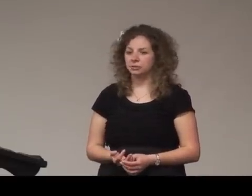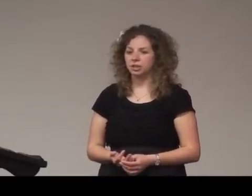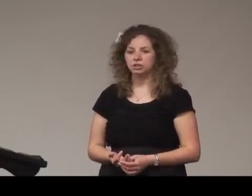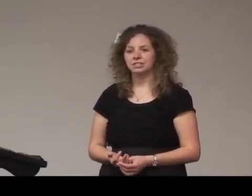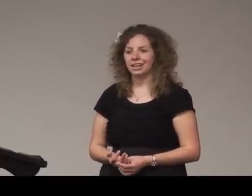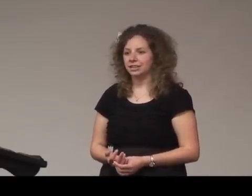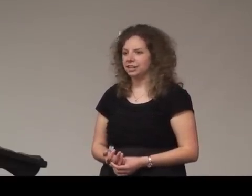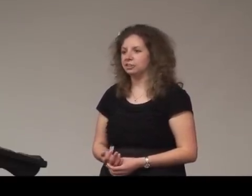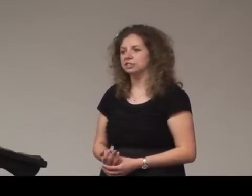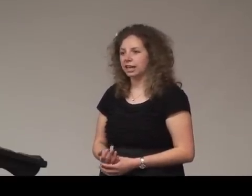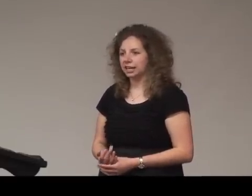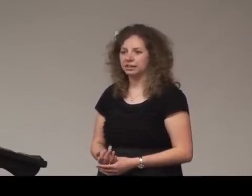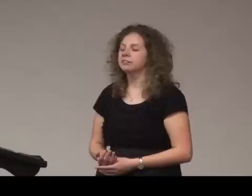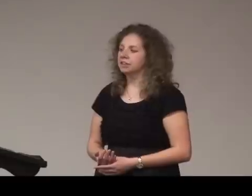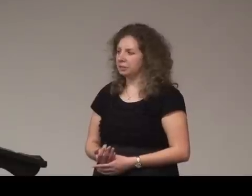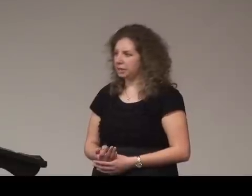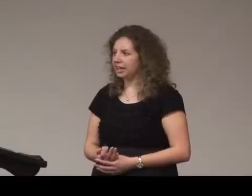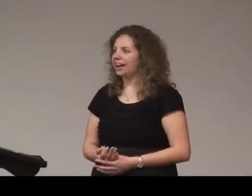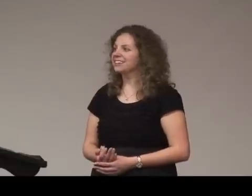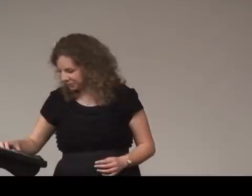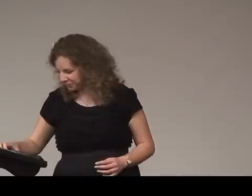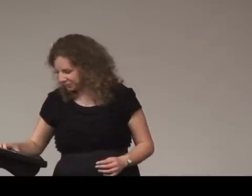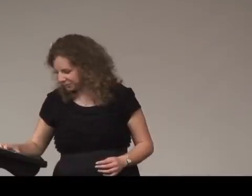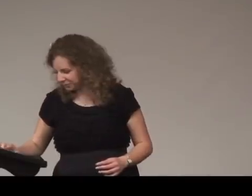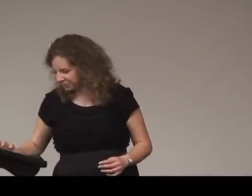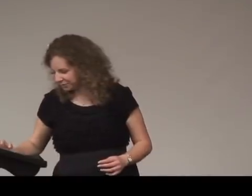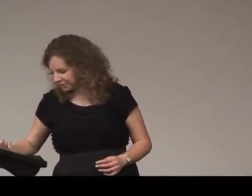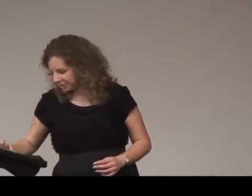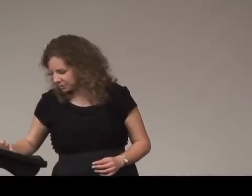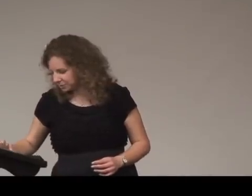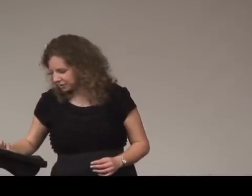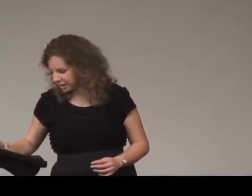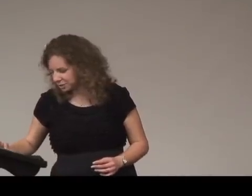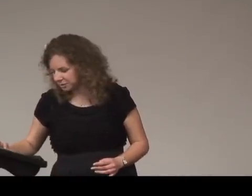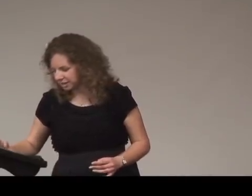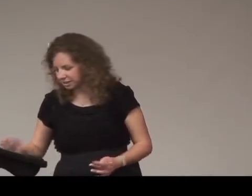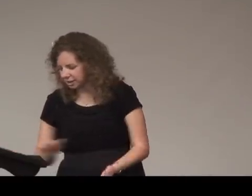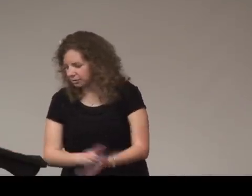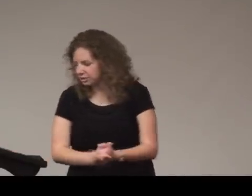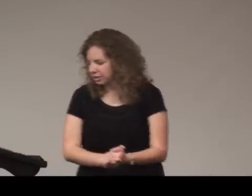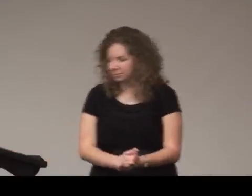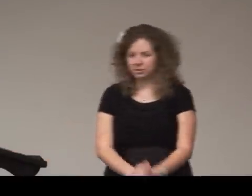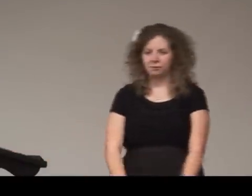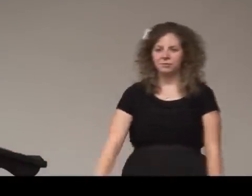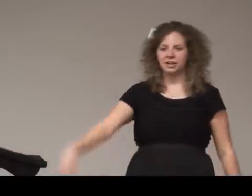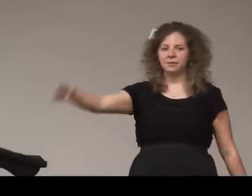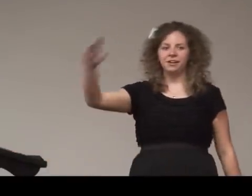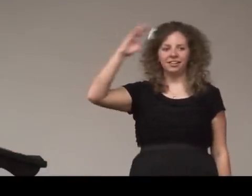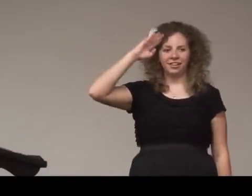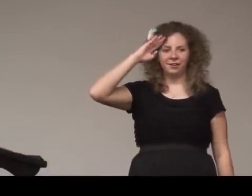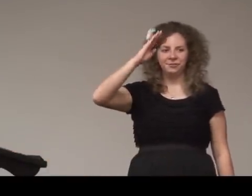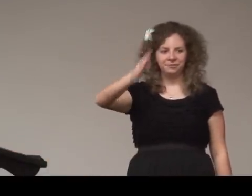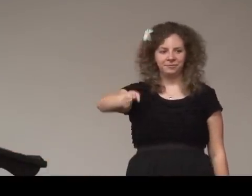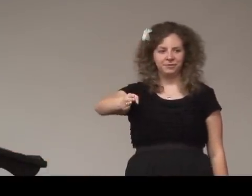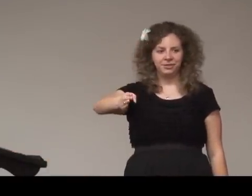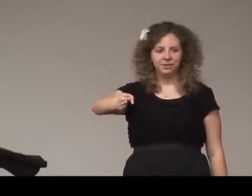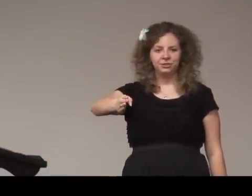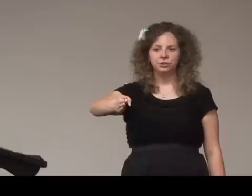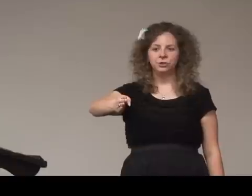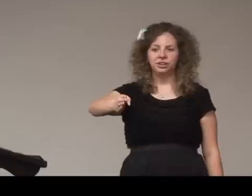language or signing or sign but yeah okay so we did hello with your name do that one more time hello so your